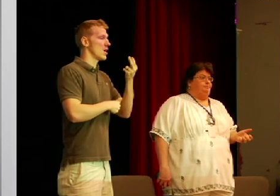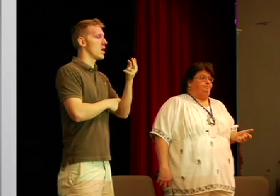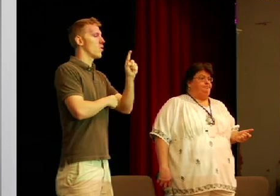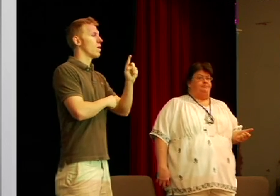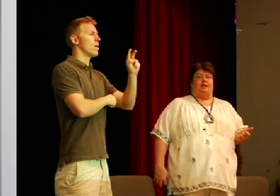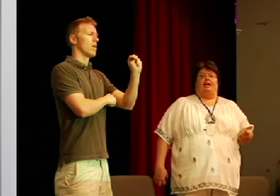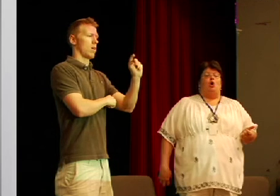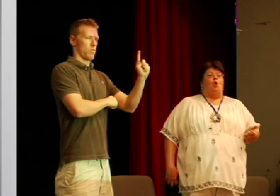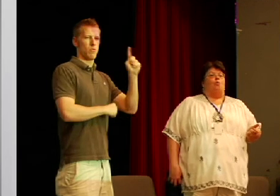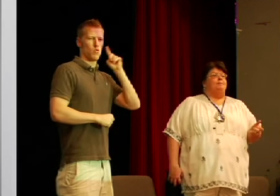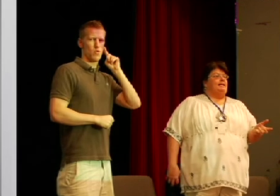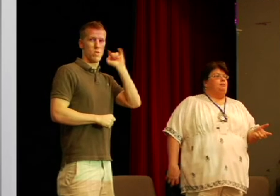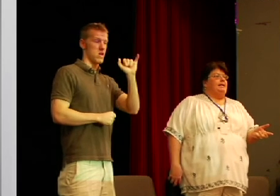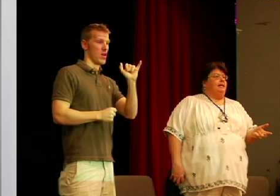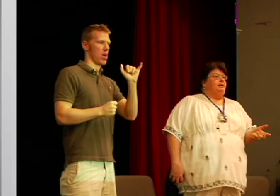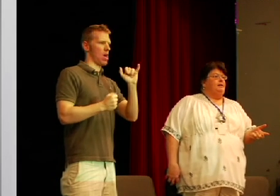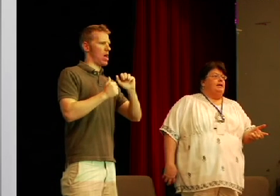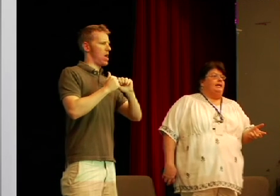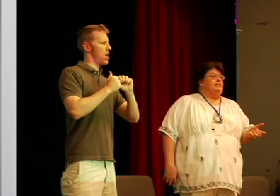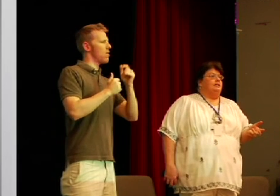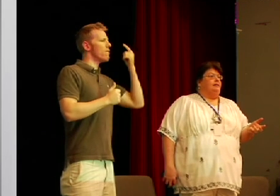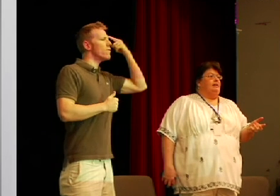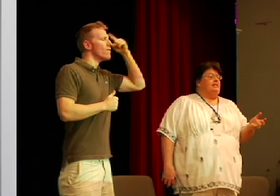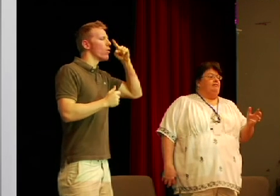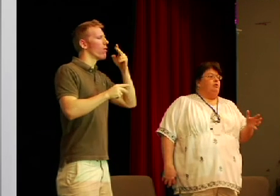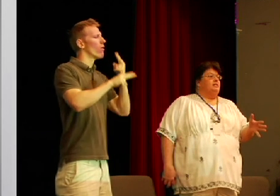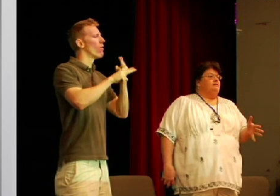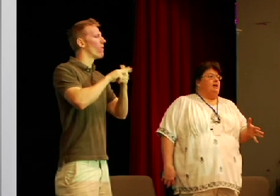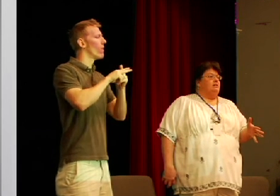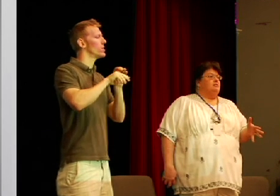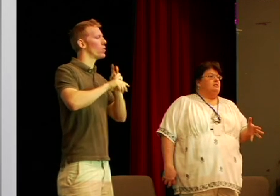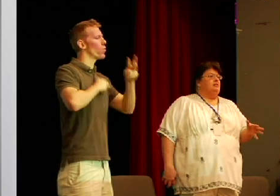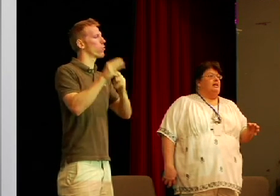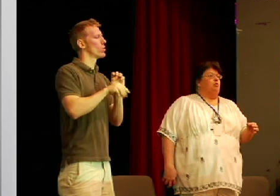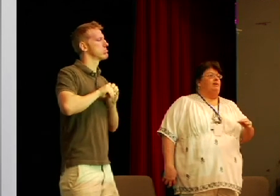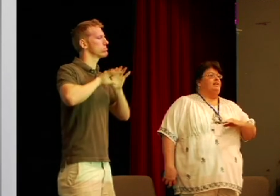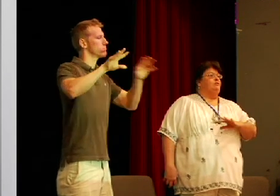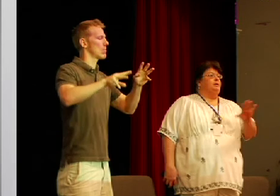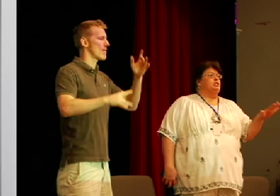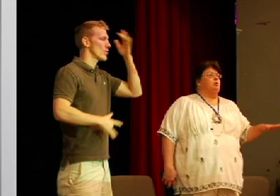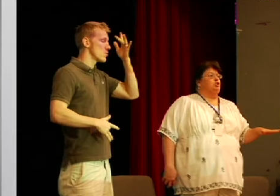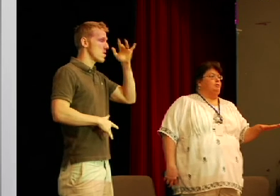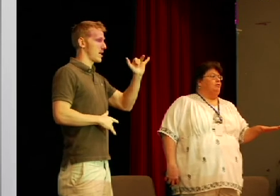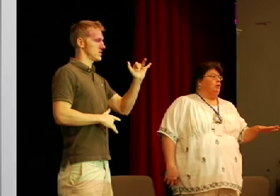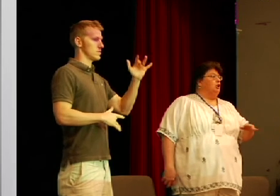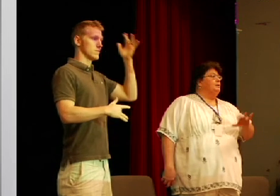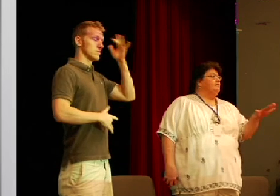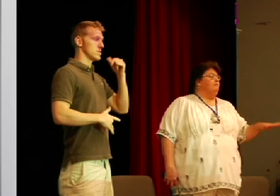okay what makes a pandemic it's a it's an influenza virus that we've never been exposed to before humans have never